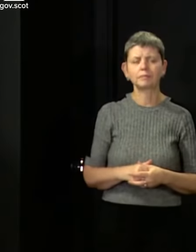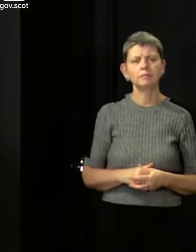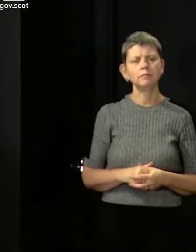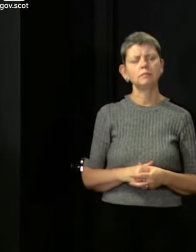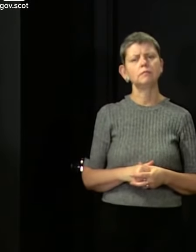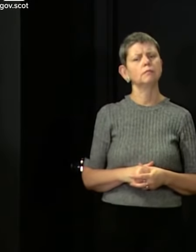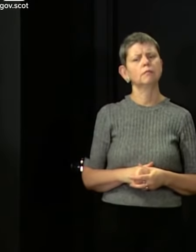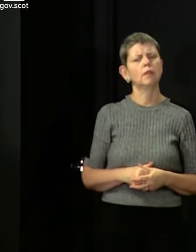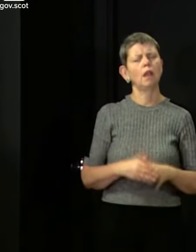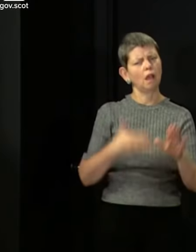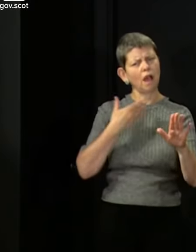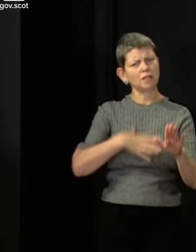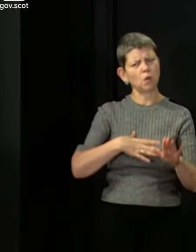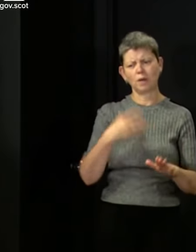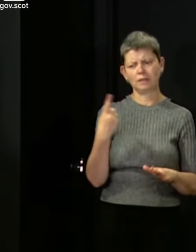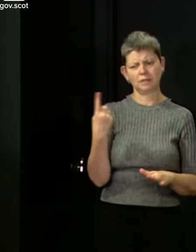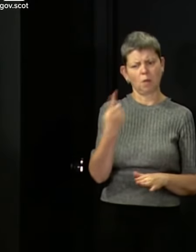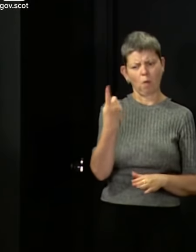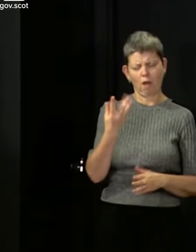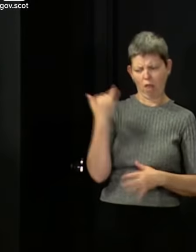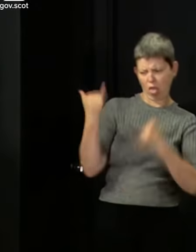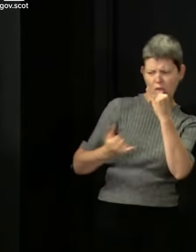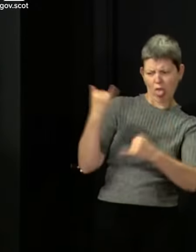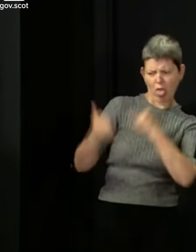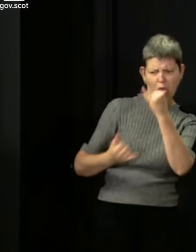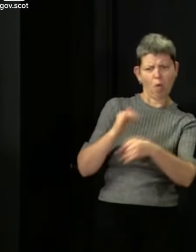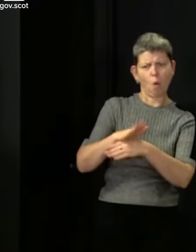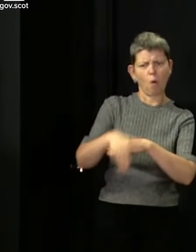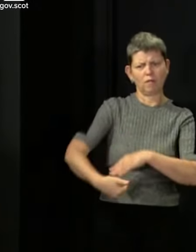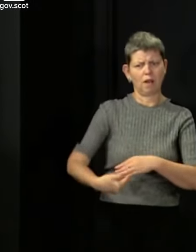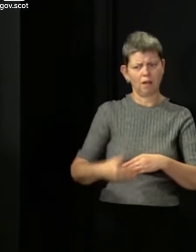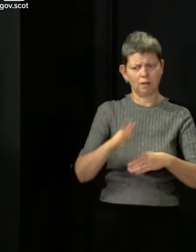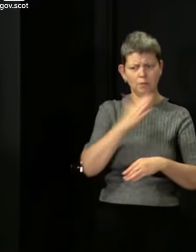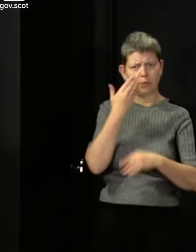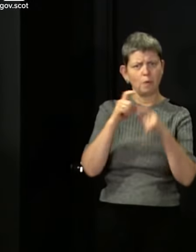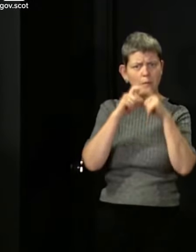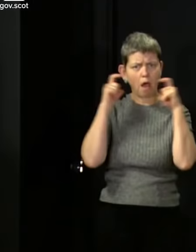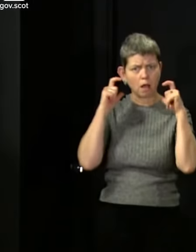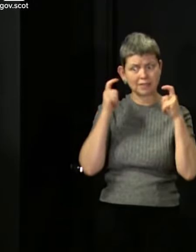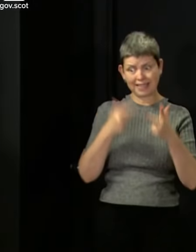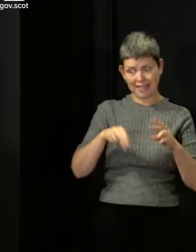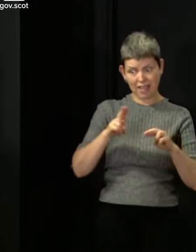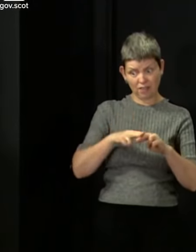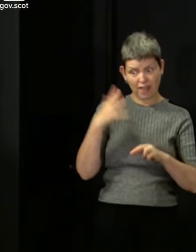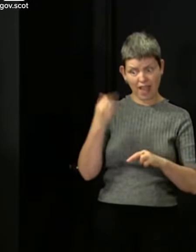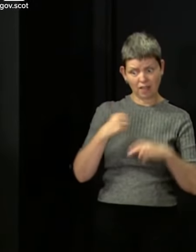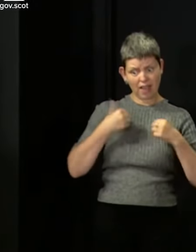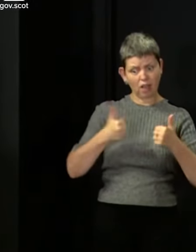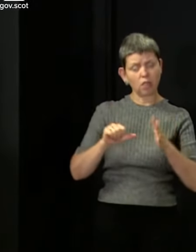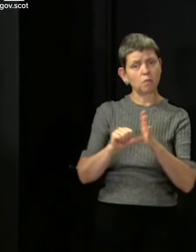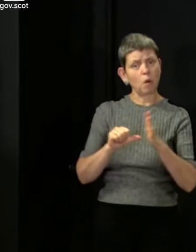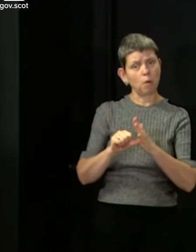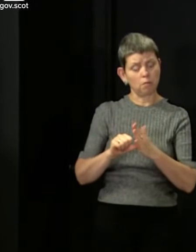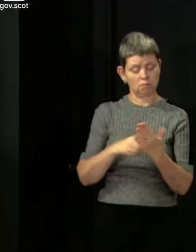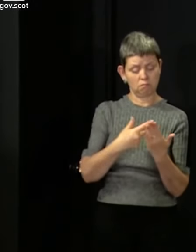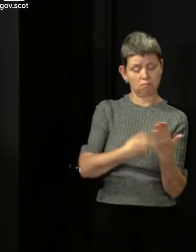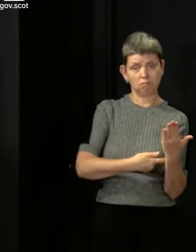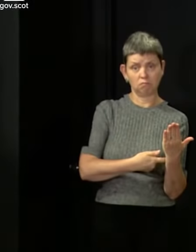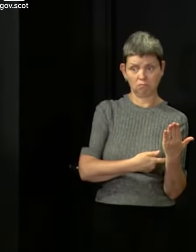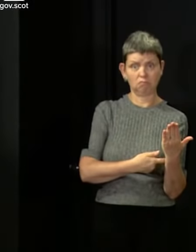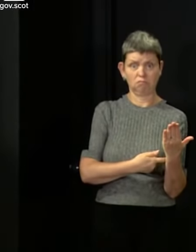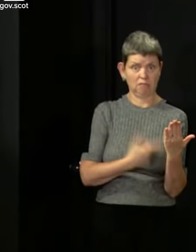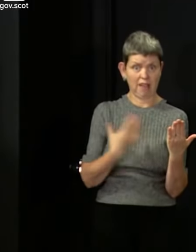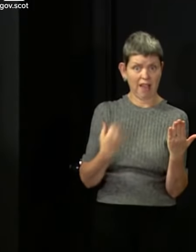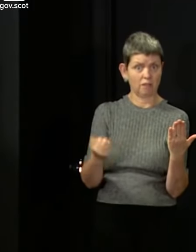unacceptable way. If somebody is stating that they have a condition that is exempt under the regulations we've laid, then, you know, that is